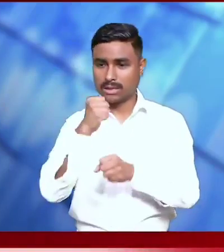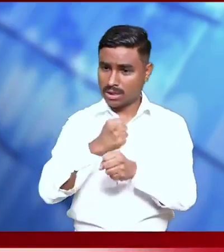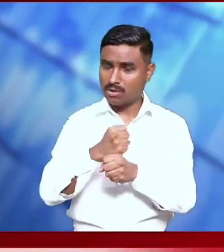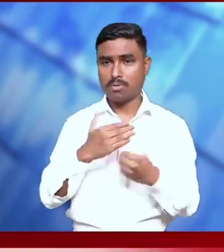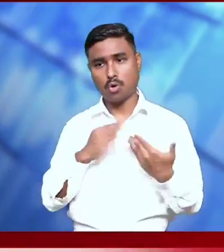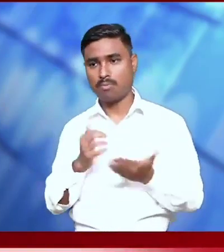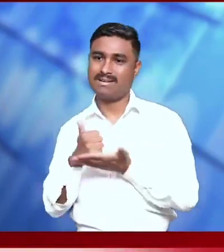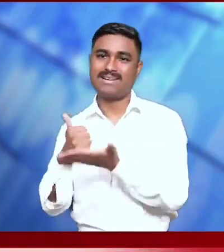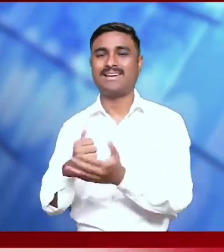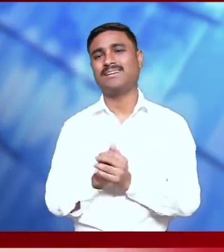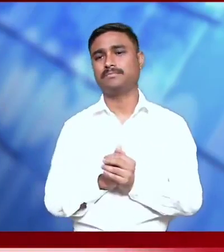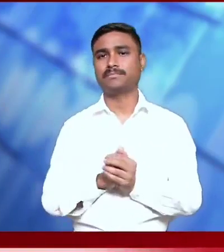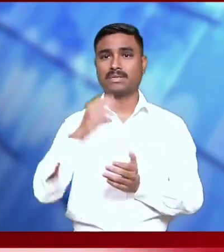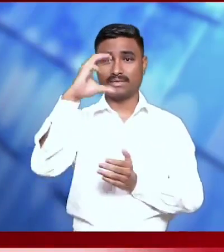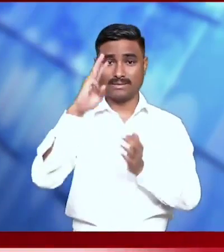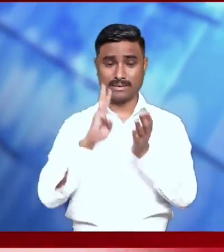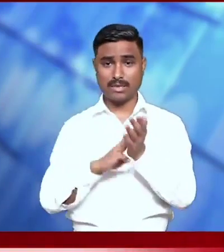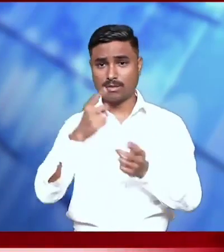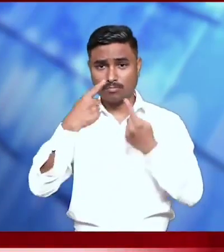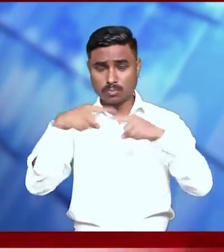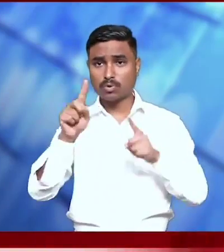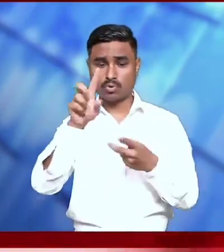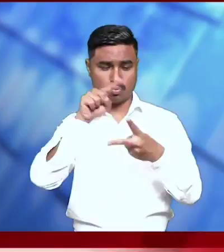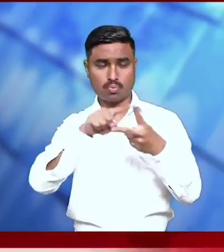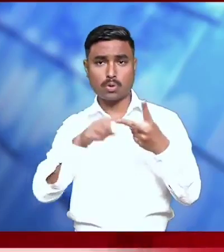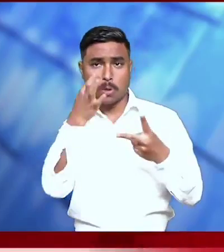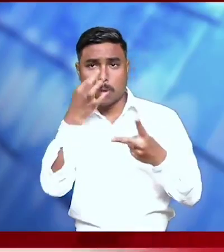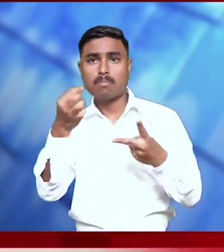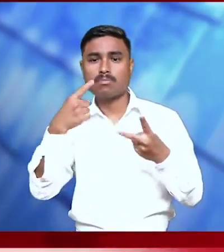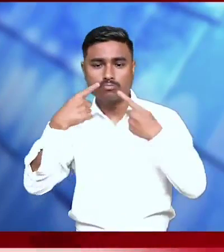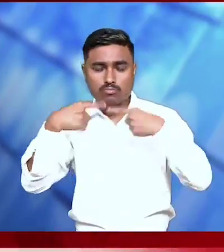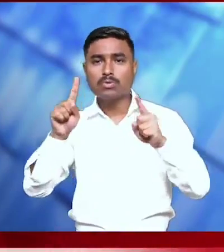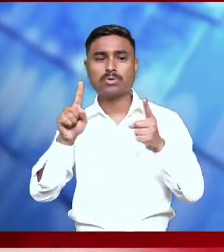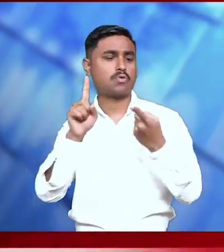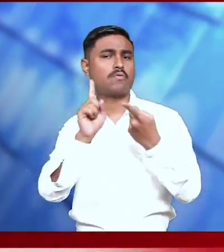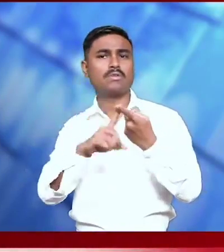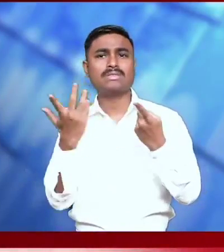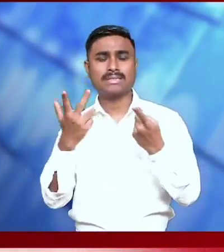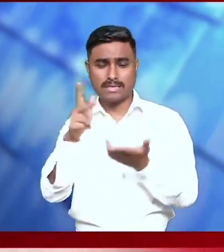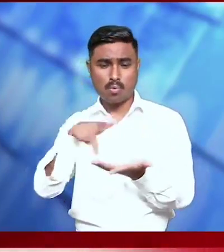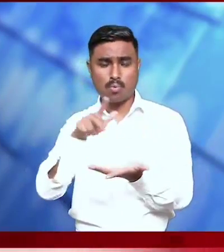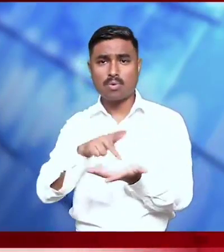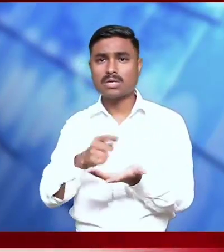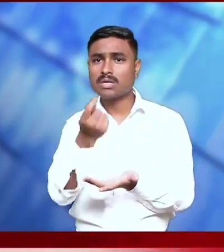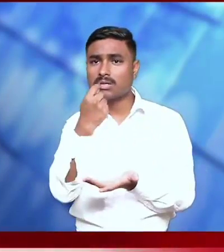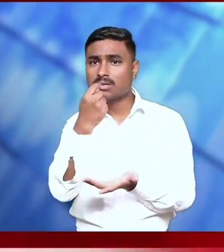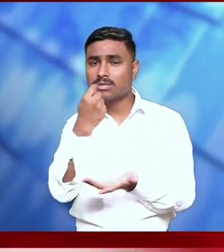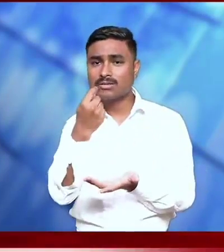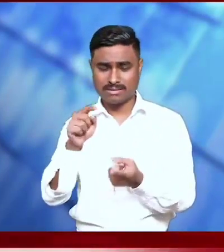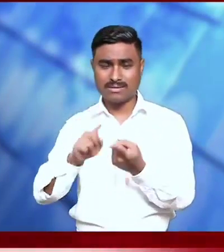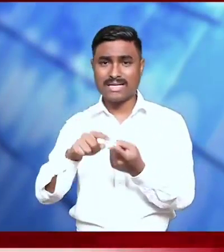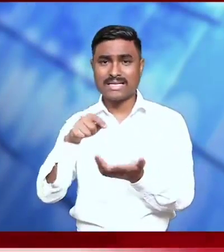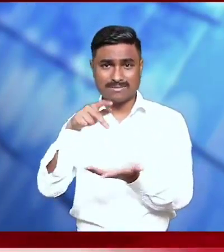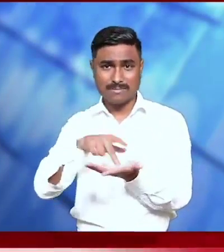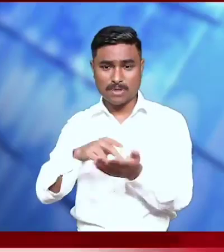During the event, the Chief Minister made two major announcements in his speech. Firstly, he announced to open a Dawai